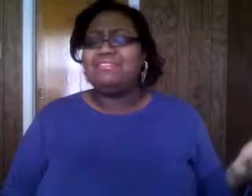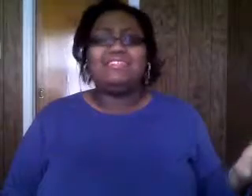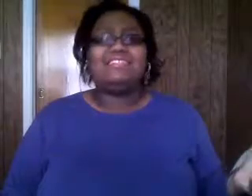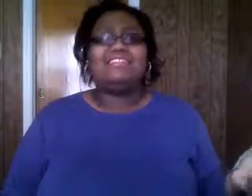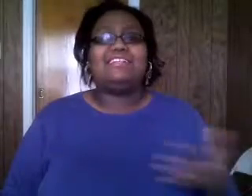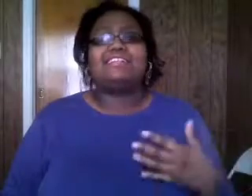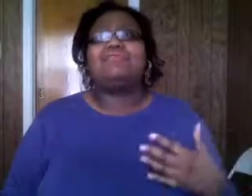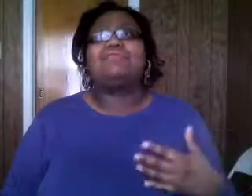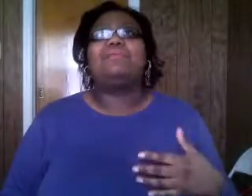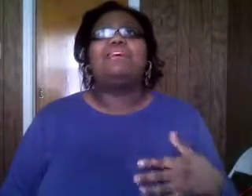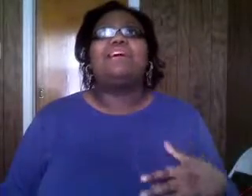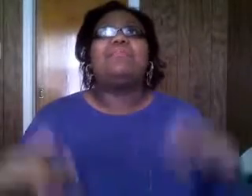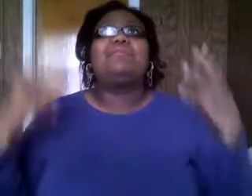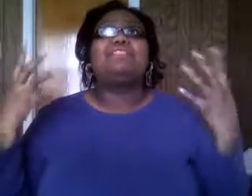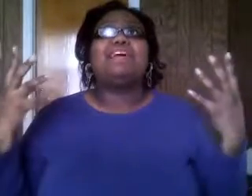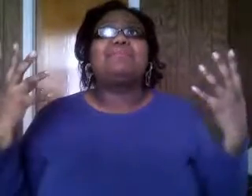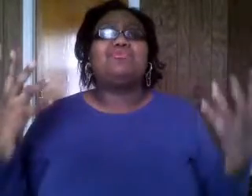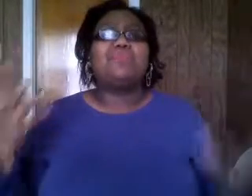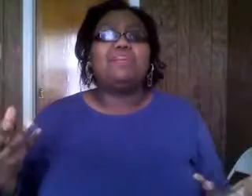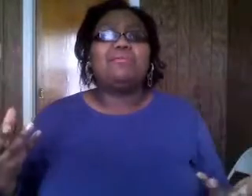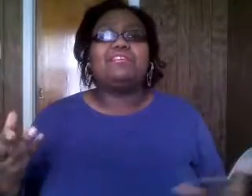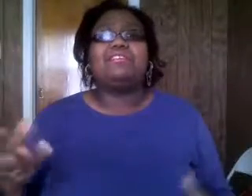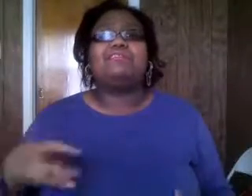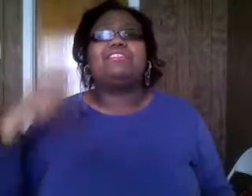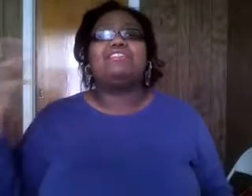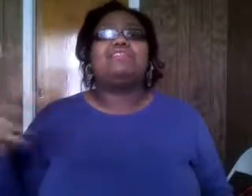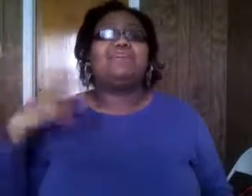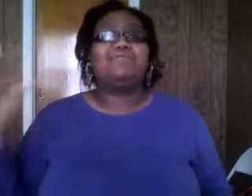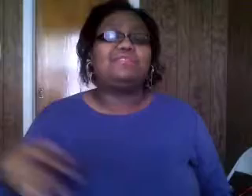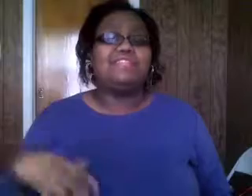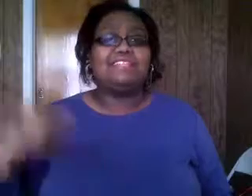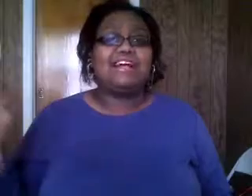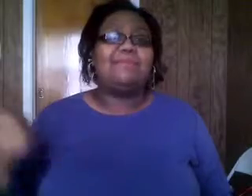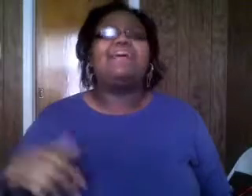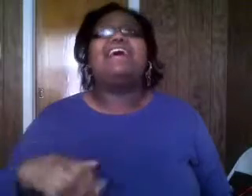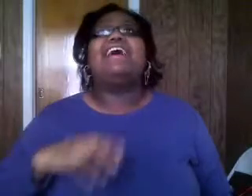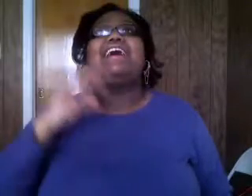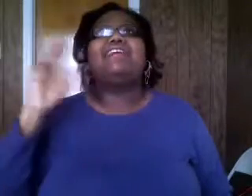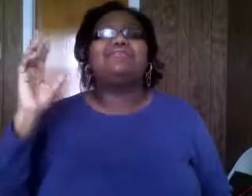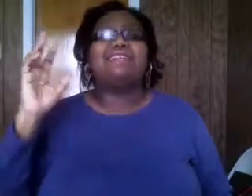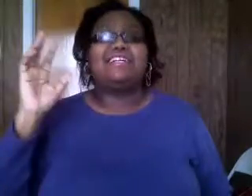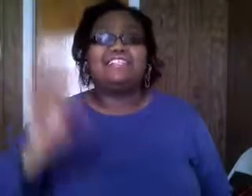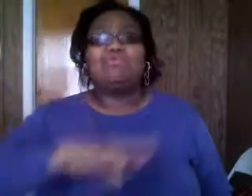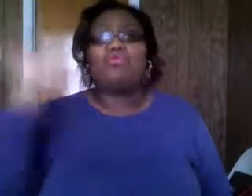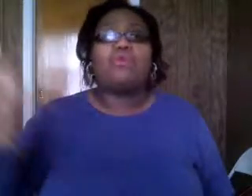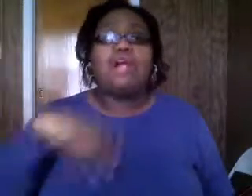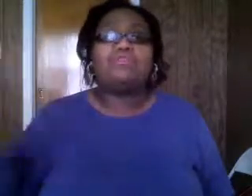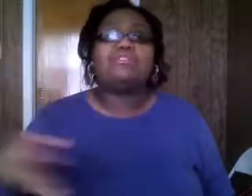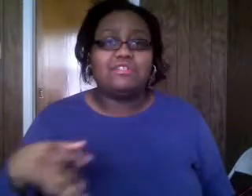are these gunshots coming from but it was like it was so weird because instead of just hearing like a few and then they stopped i heard like several rounds of